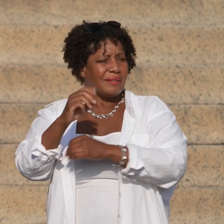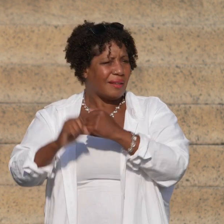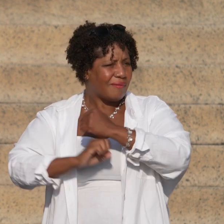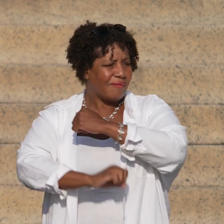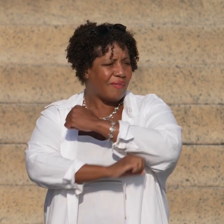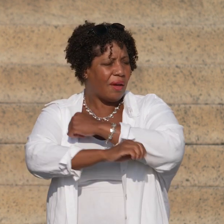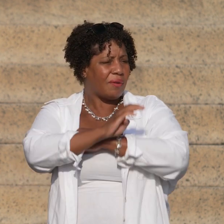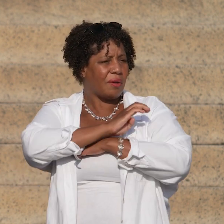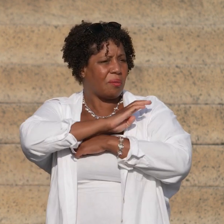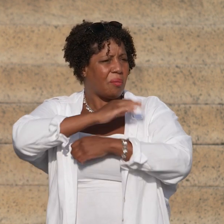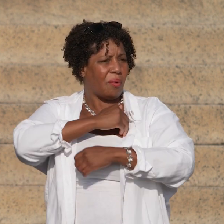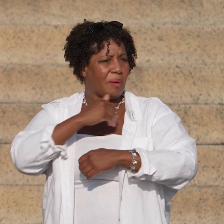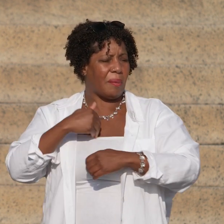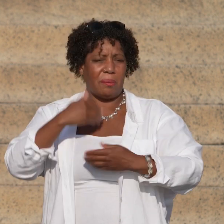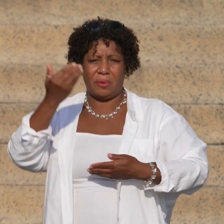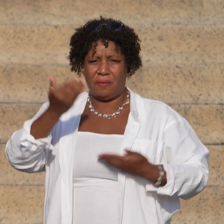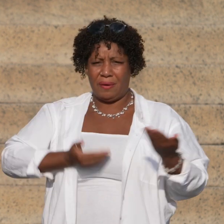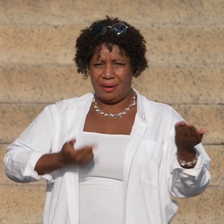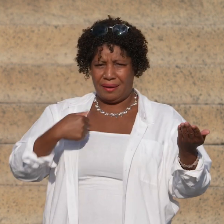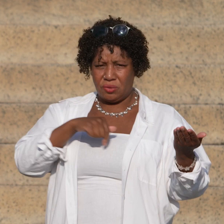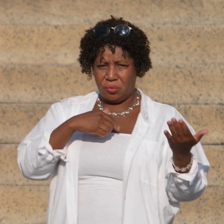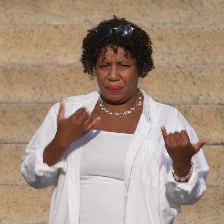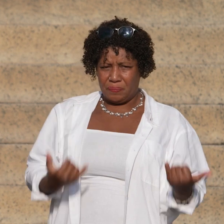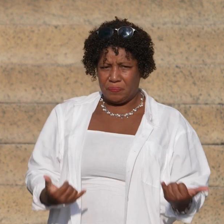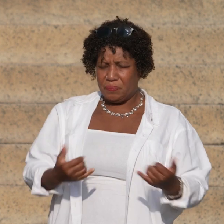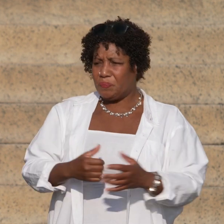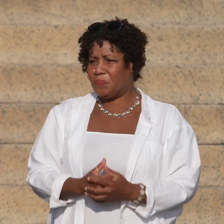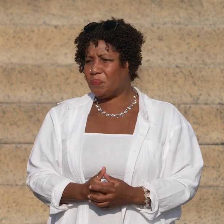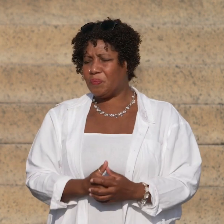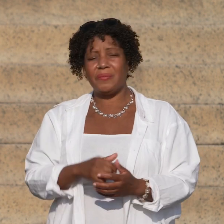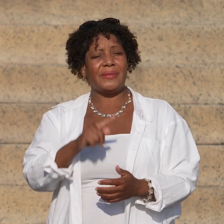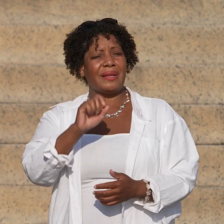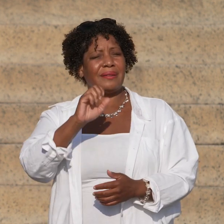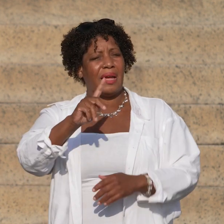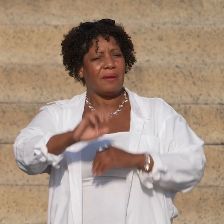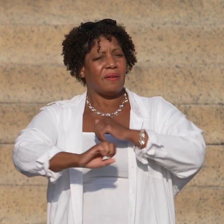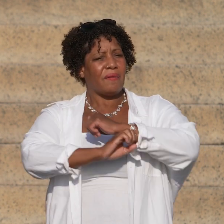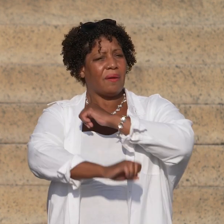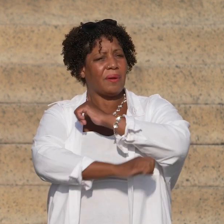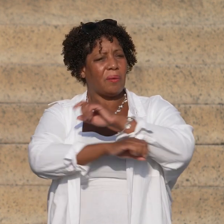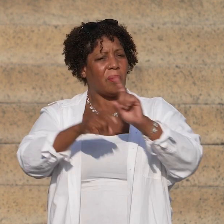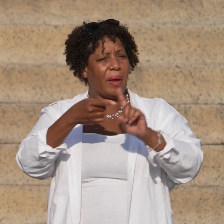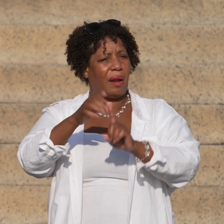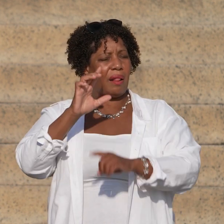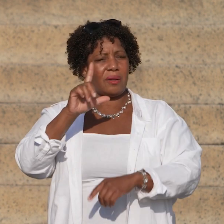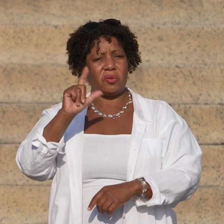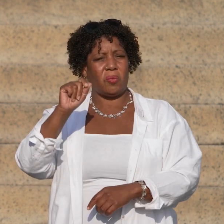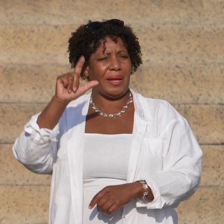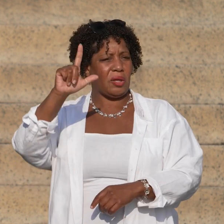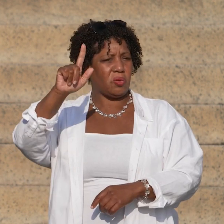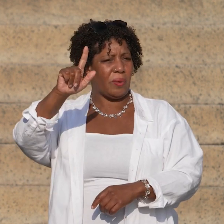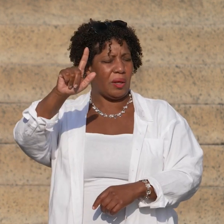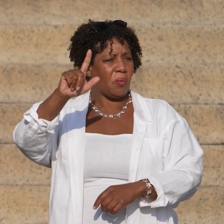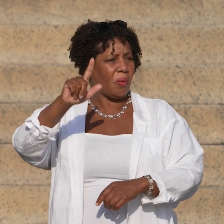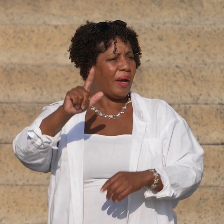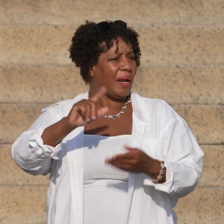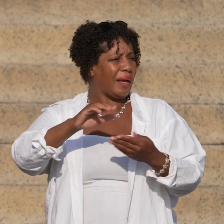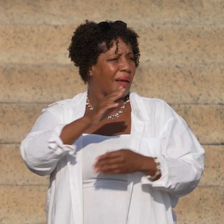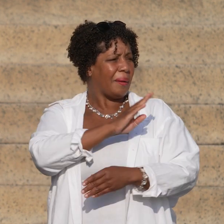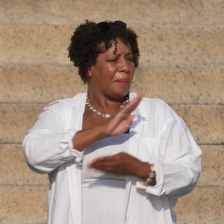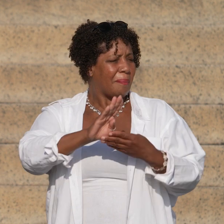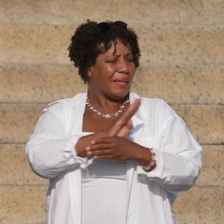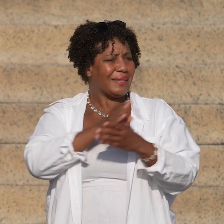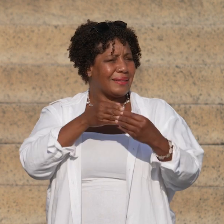for inviting us to speak on this momentous day. TAF was founded in 2021 by community and business leaders